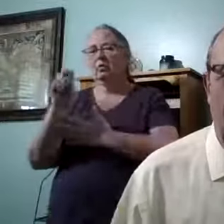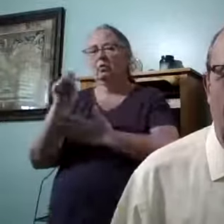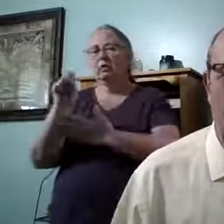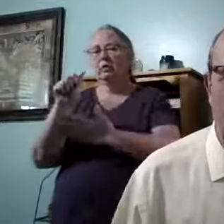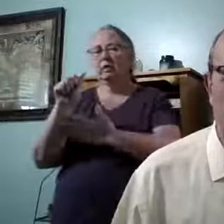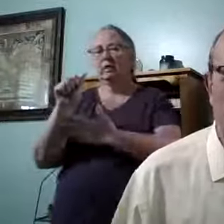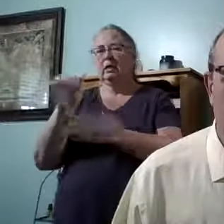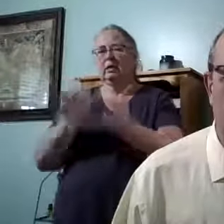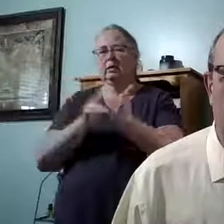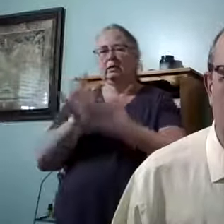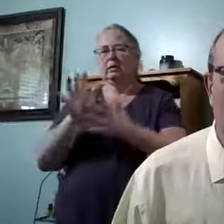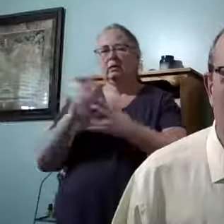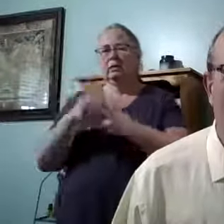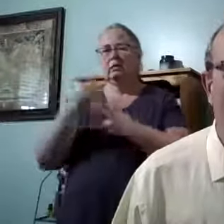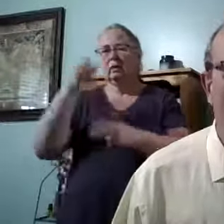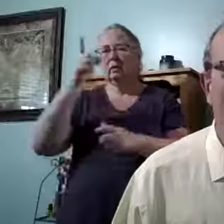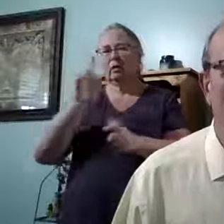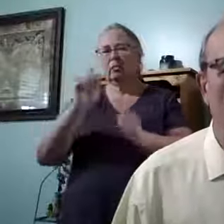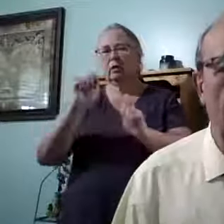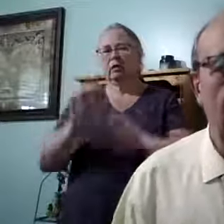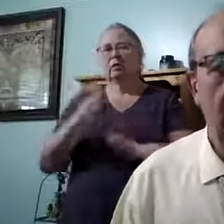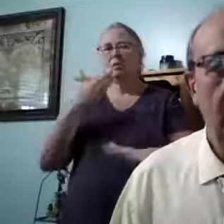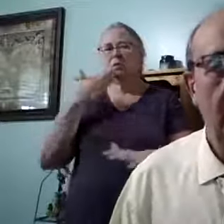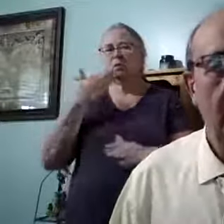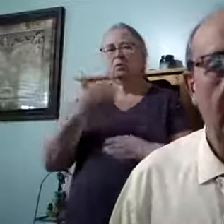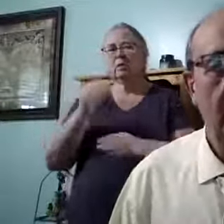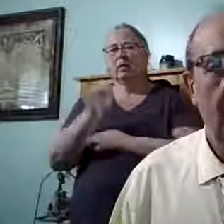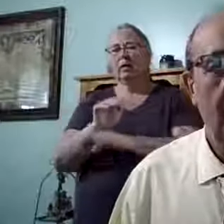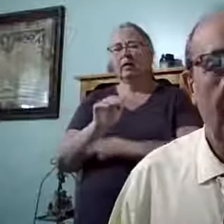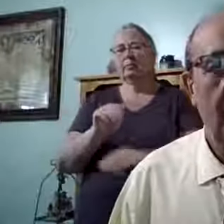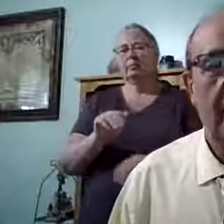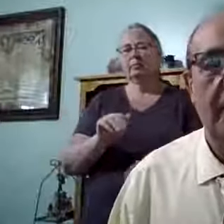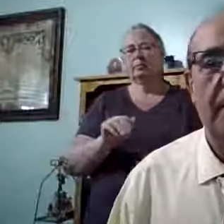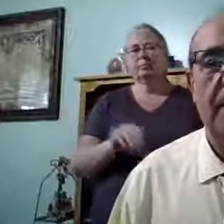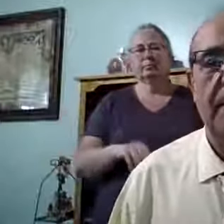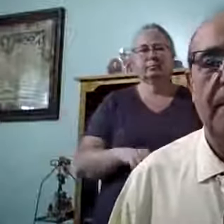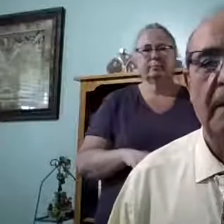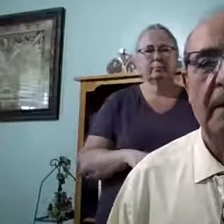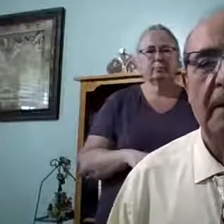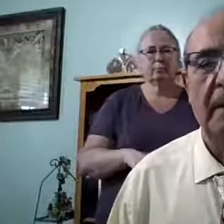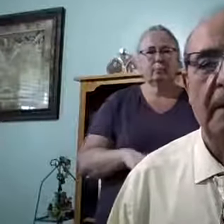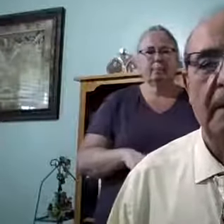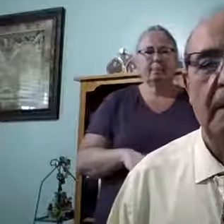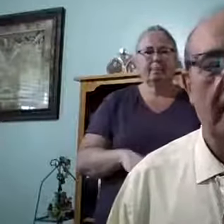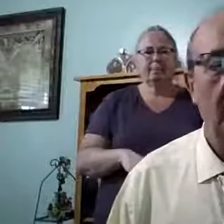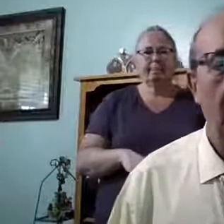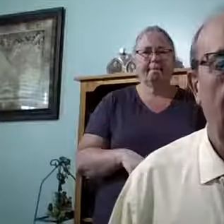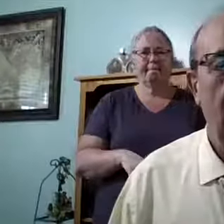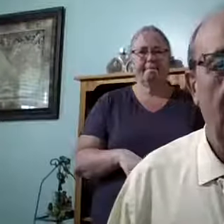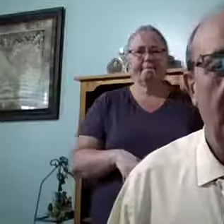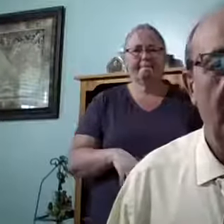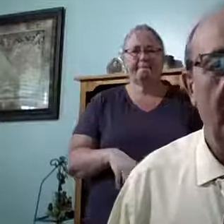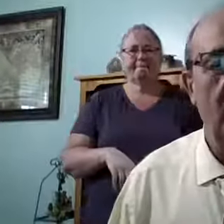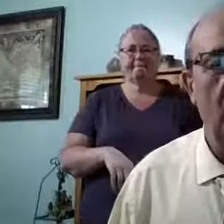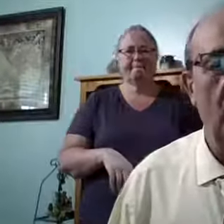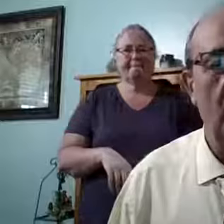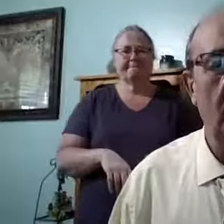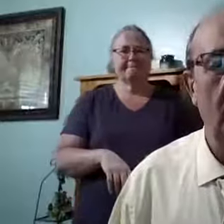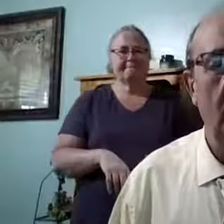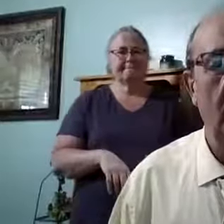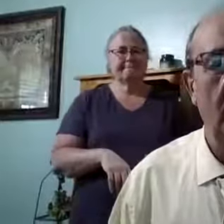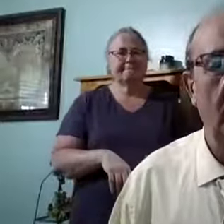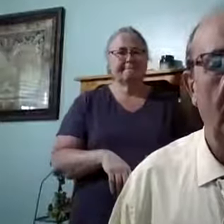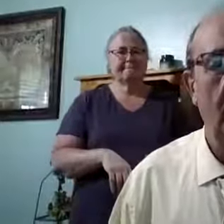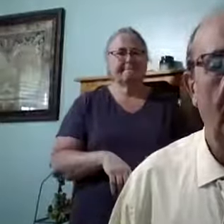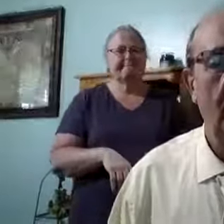in Jesus name. God bless you and good night. right. Thank you, Lord.